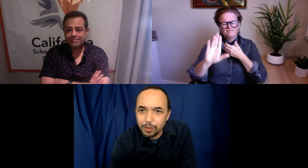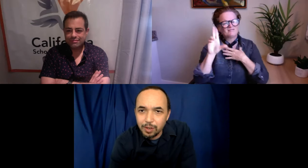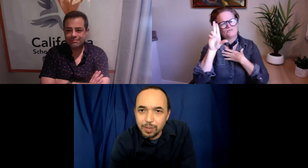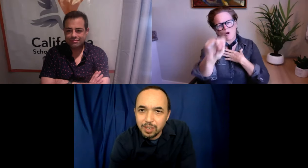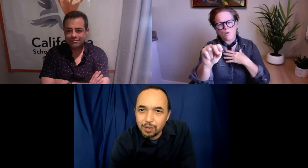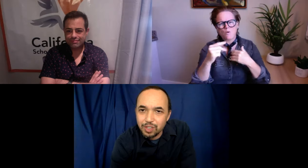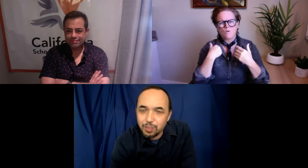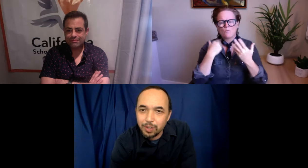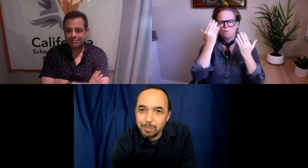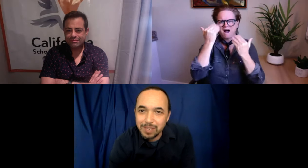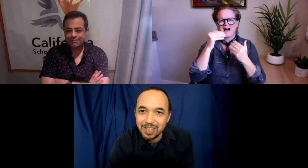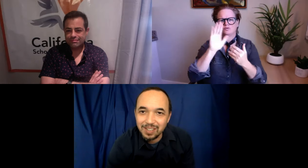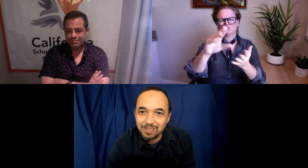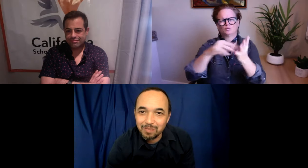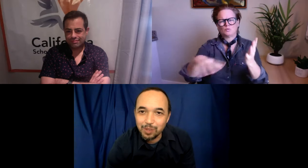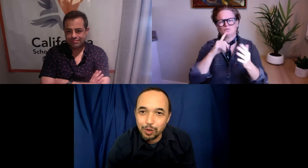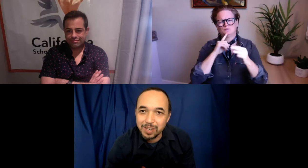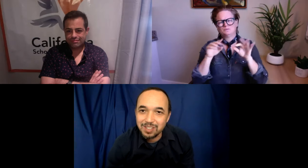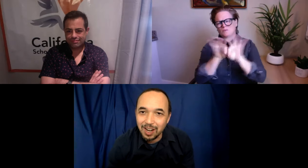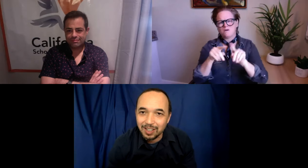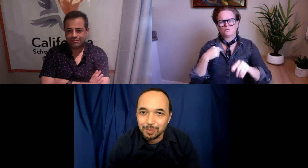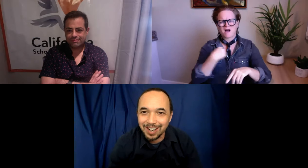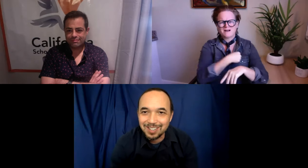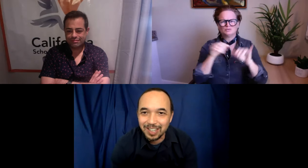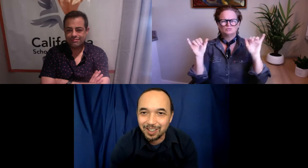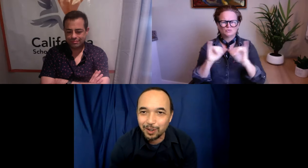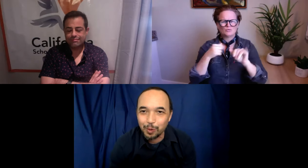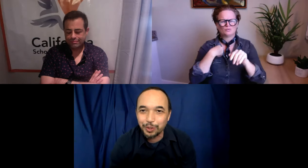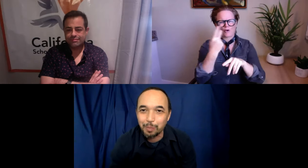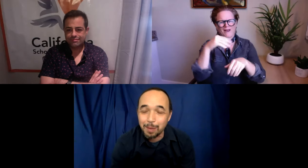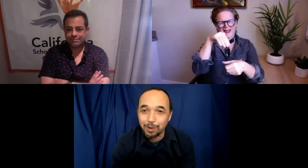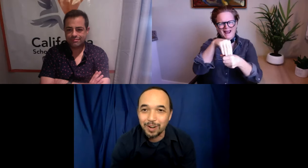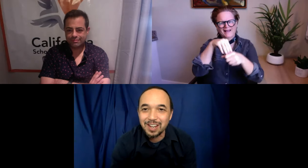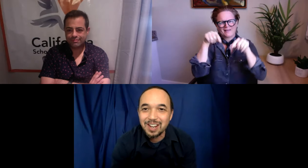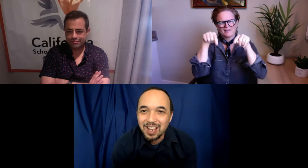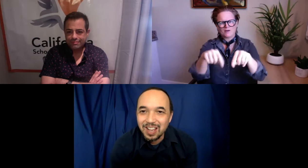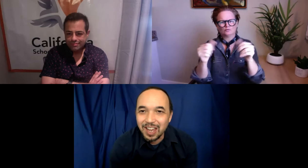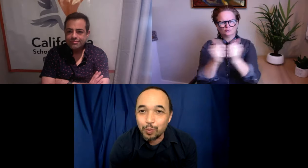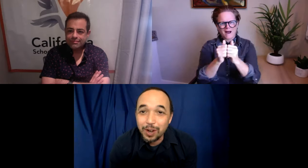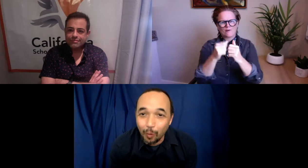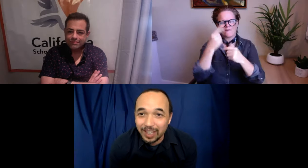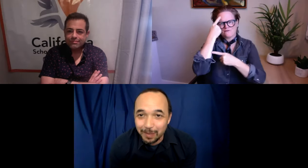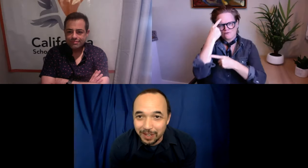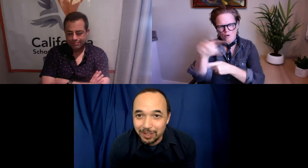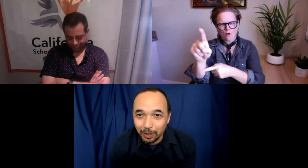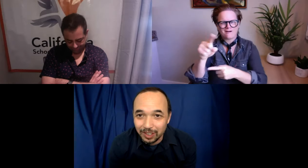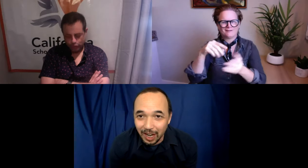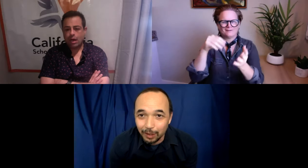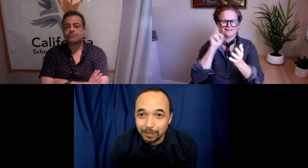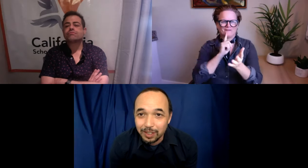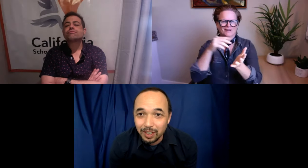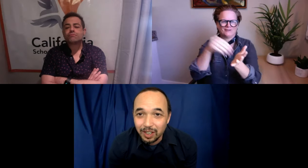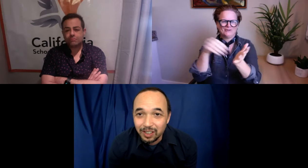So, you know, we don't just want to be, you to be stuck and to be isolated in your own little bubble, right? And we don't want to keep this to